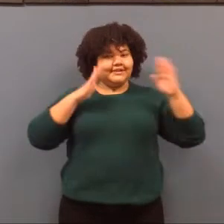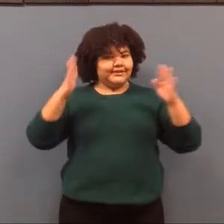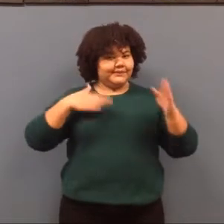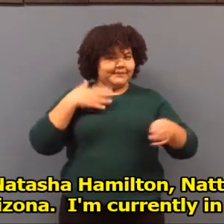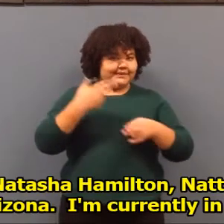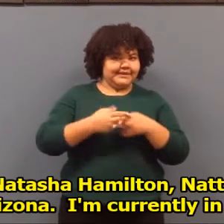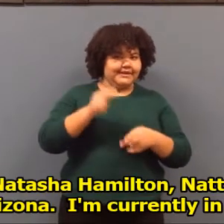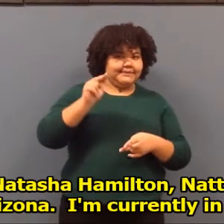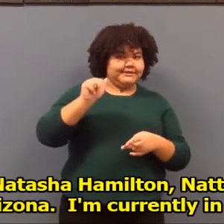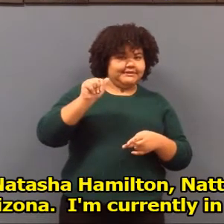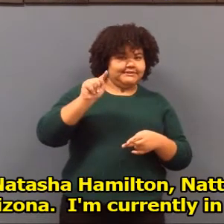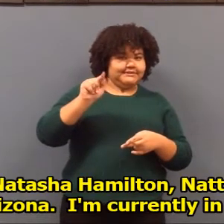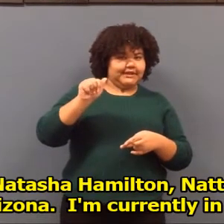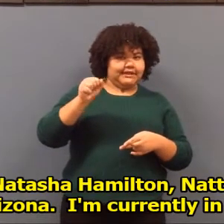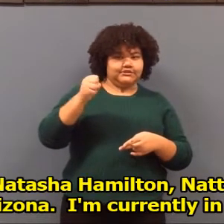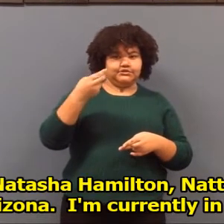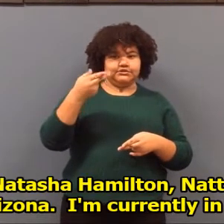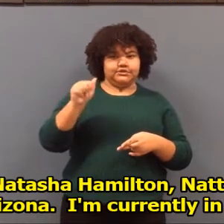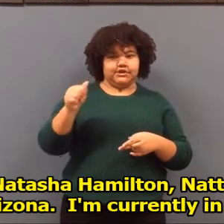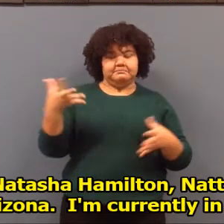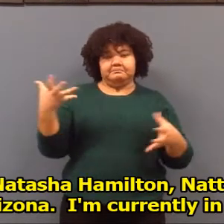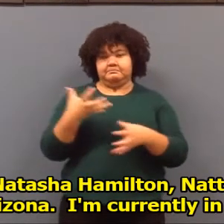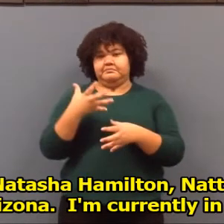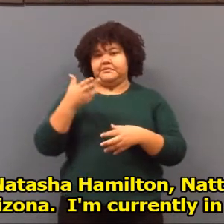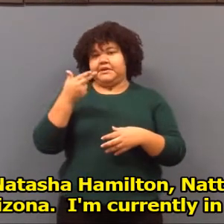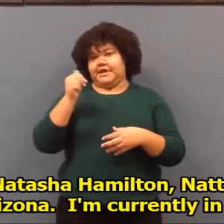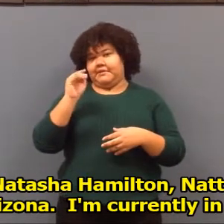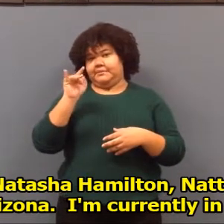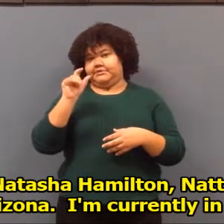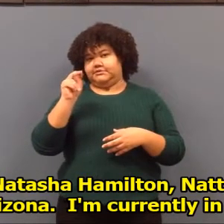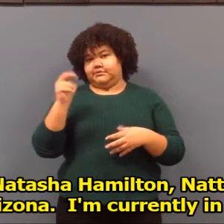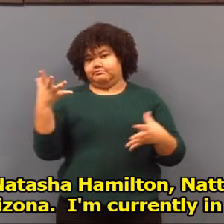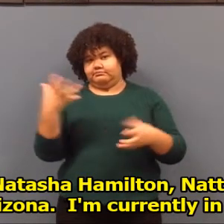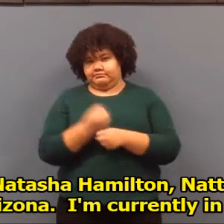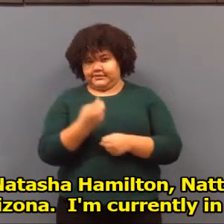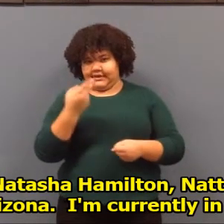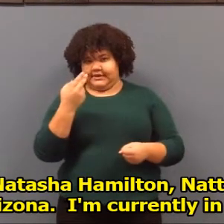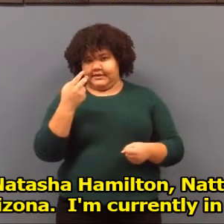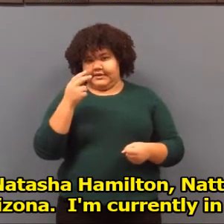Hello. My name is Natasha Hamilton, Natty for short.